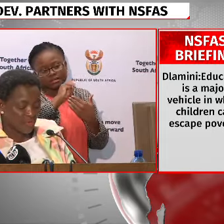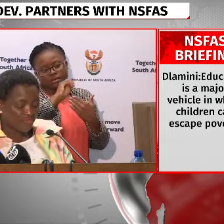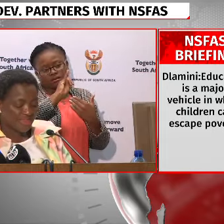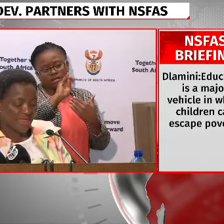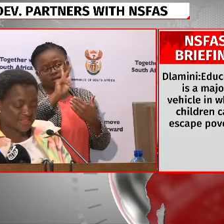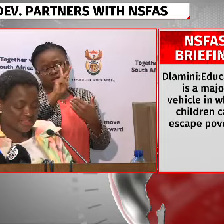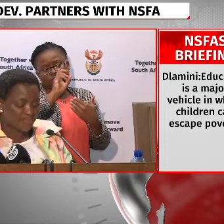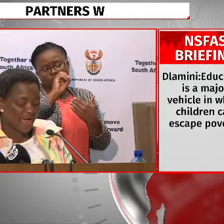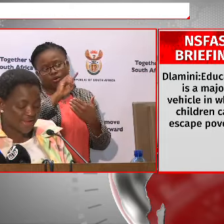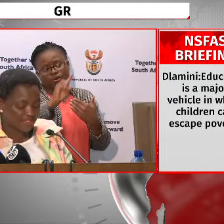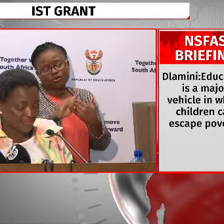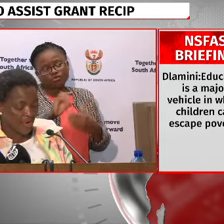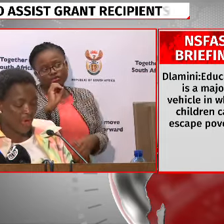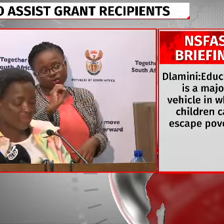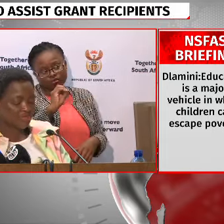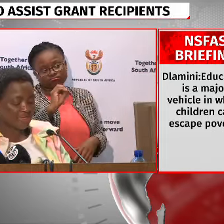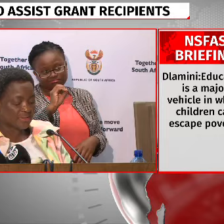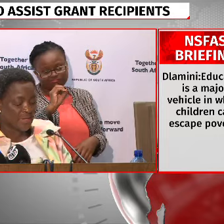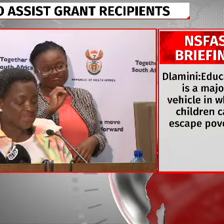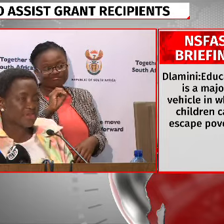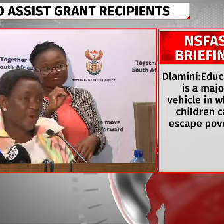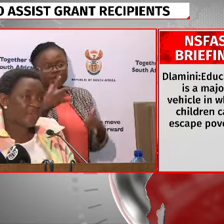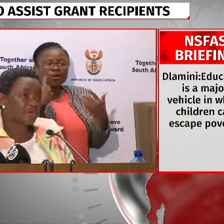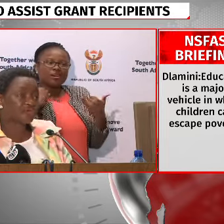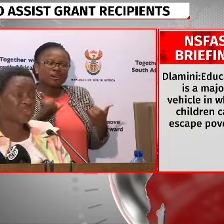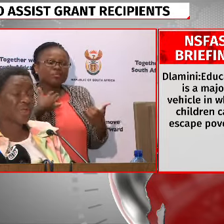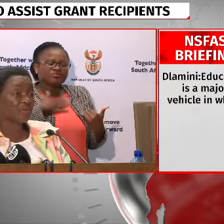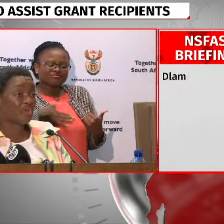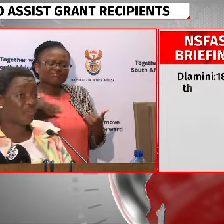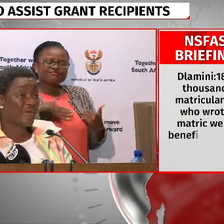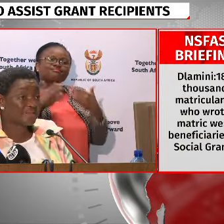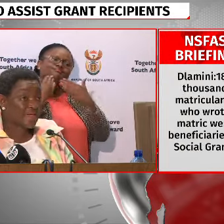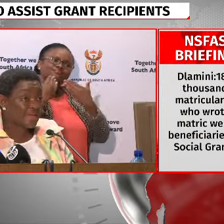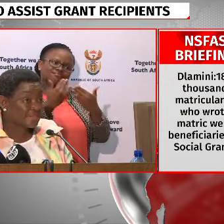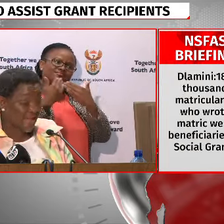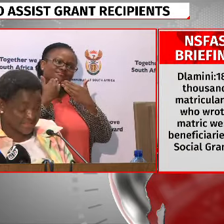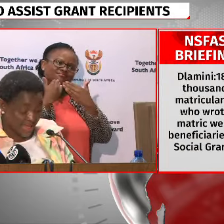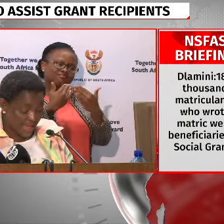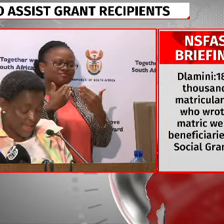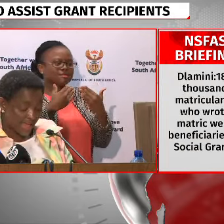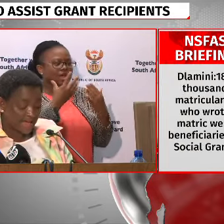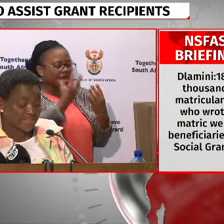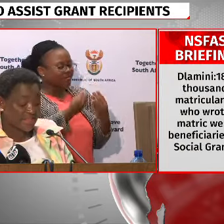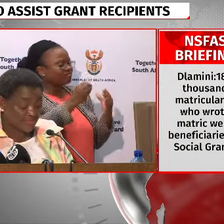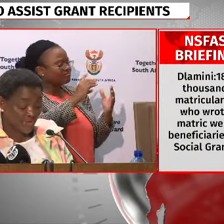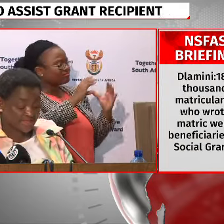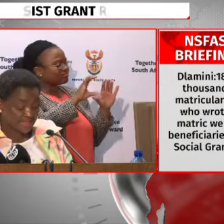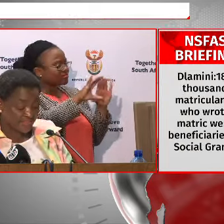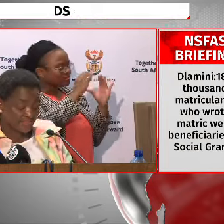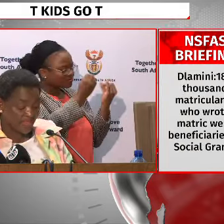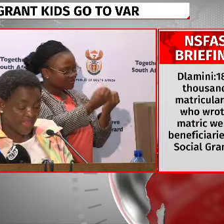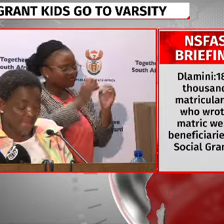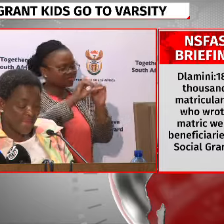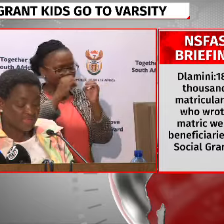grateful for the existing partnership between the Department of Social Development, SASA, and NSFAS,